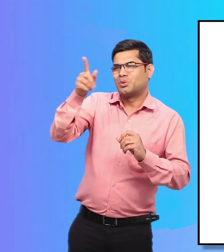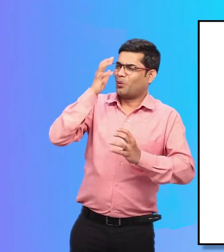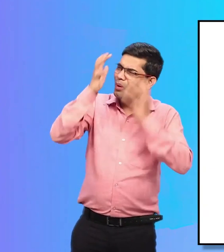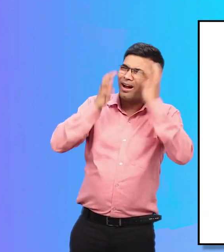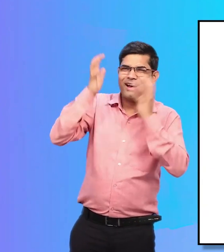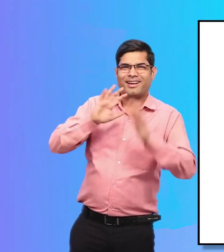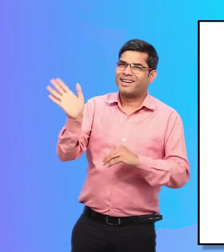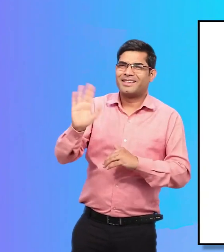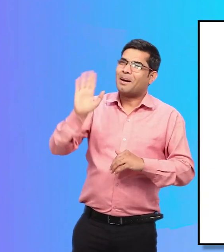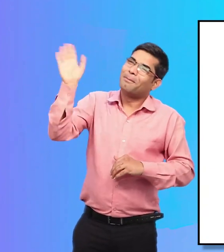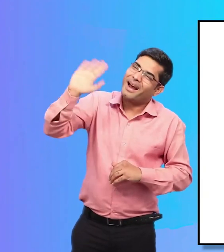Don't worry mummy. Bye!